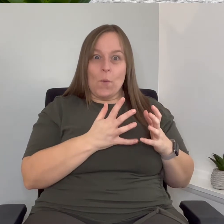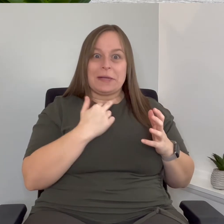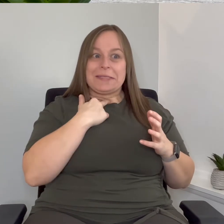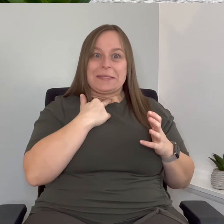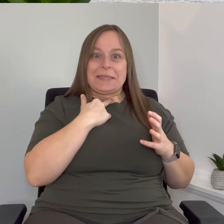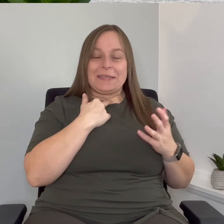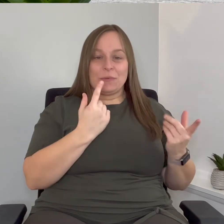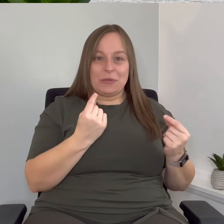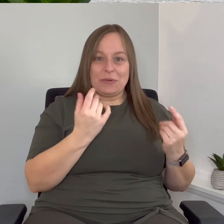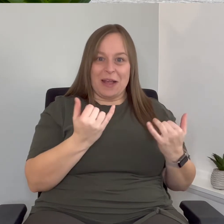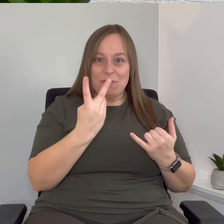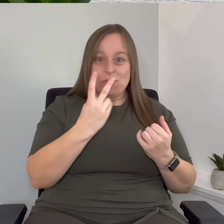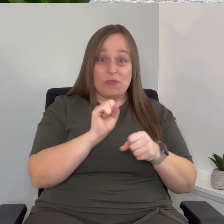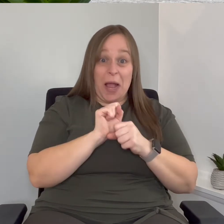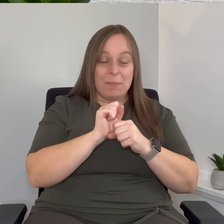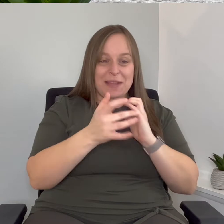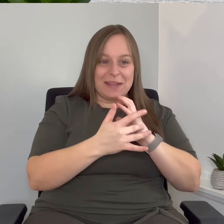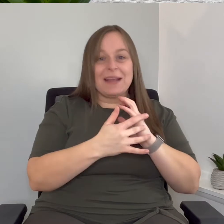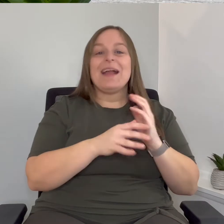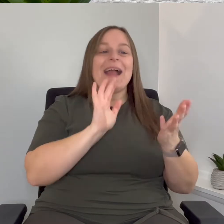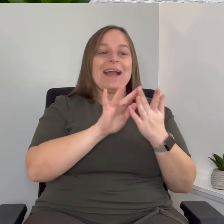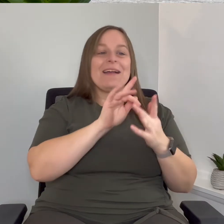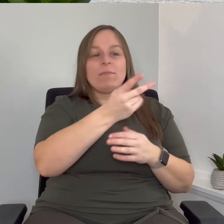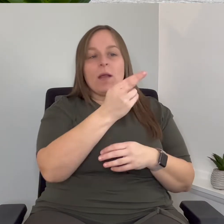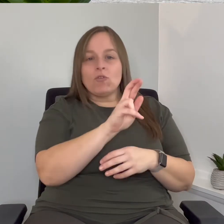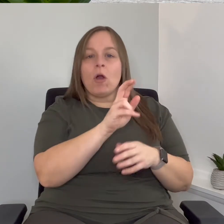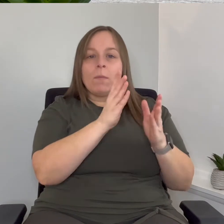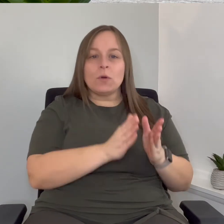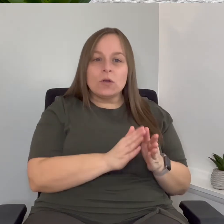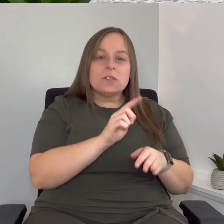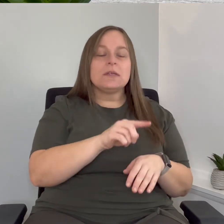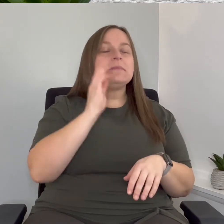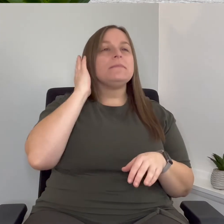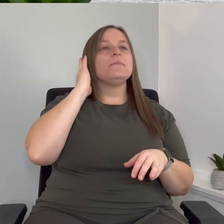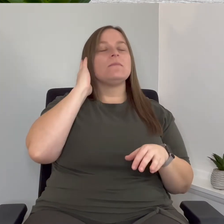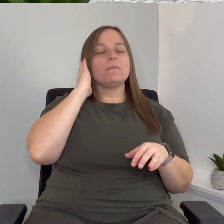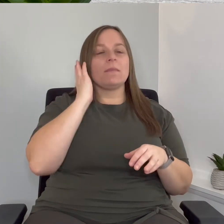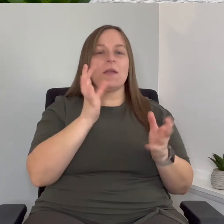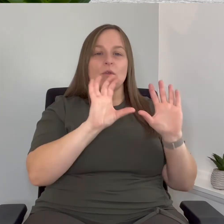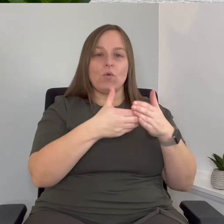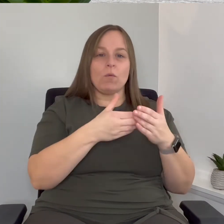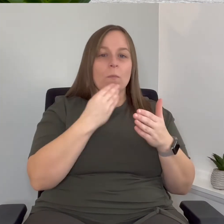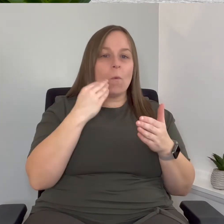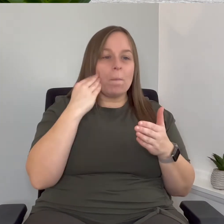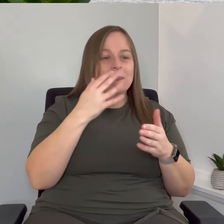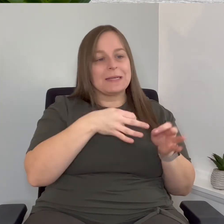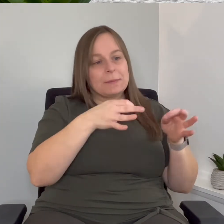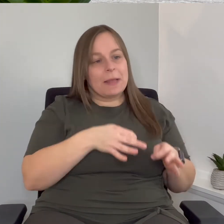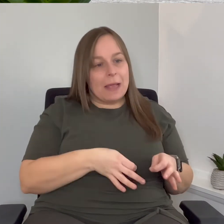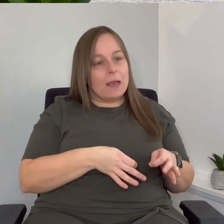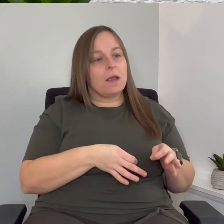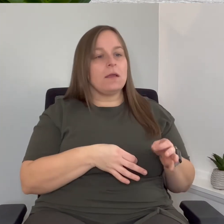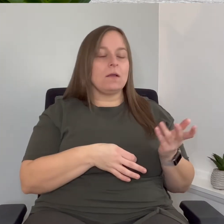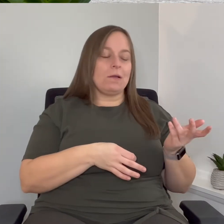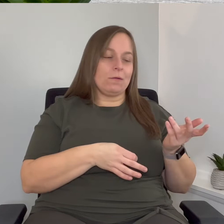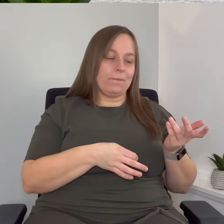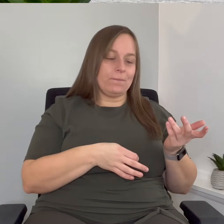predicament I contacted the HR person at the group home and explained um I